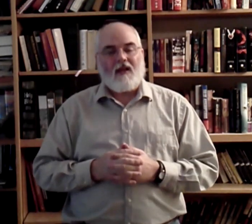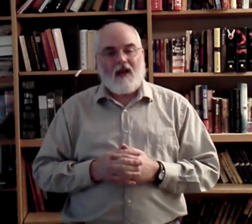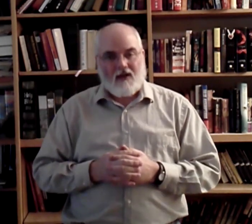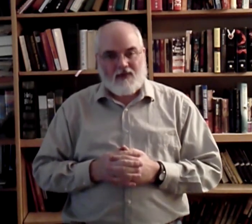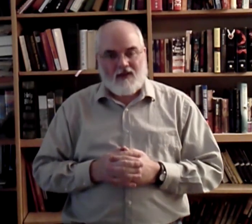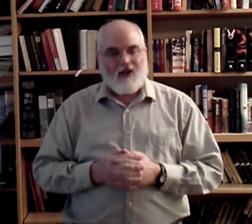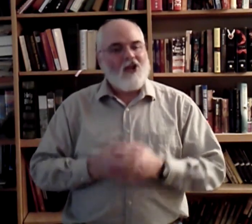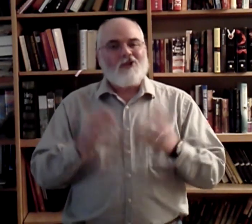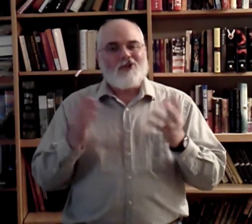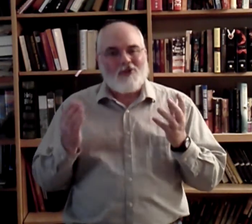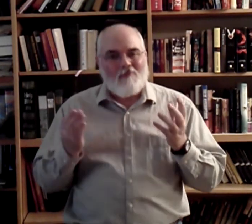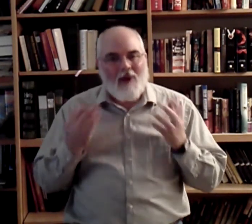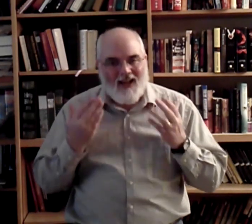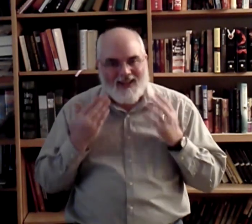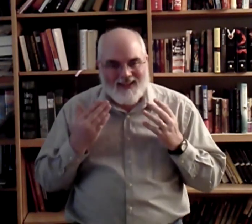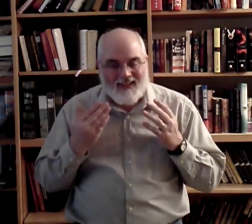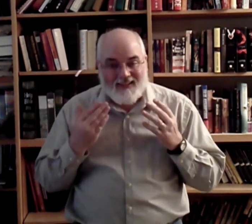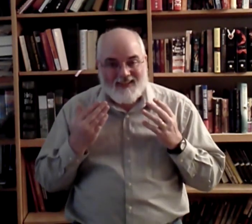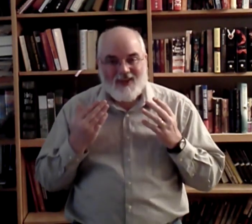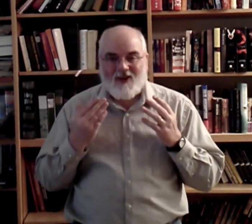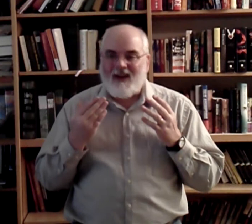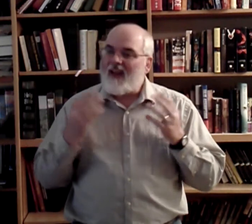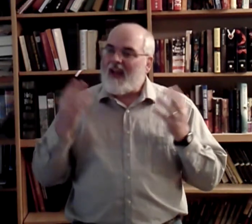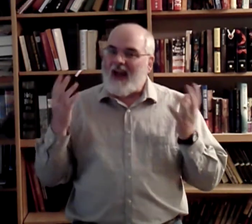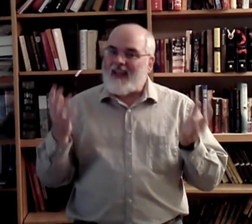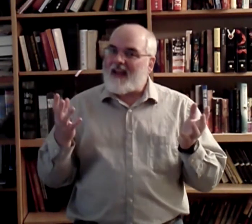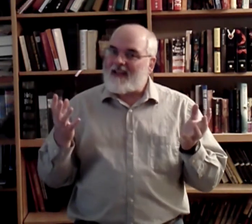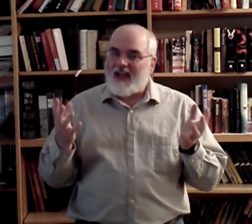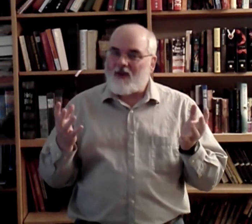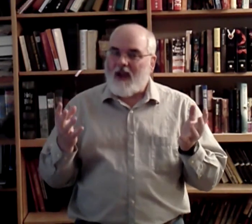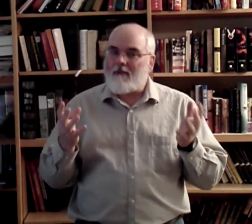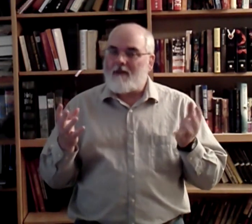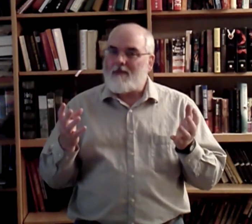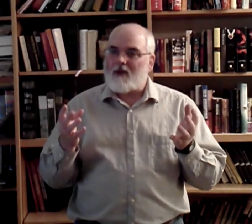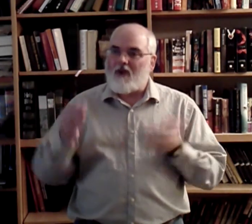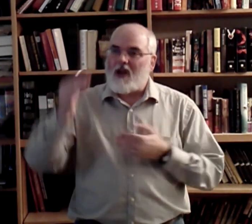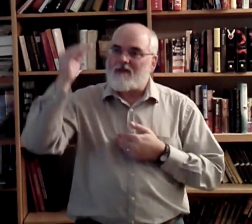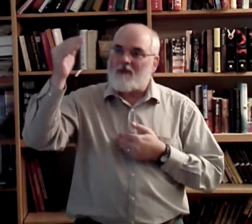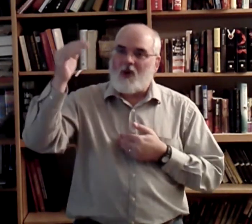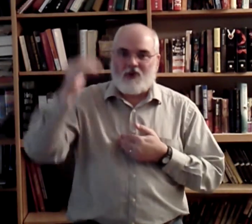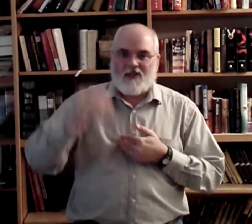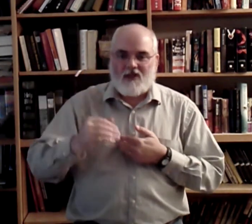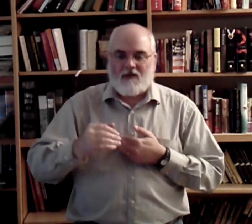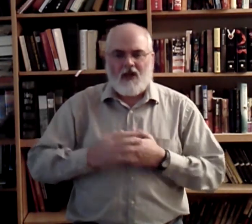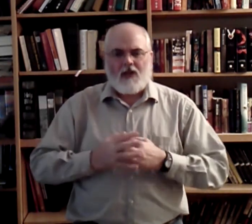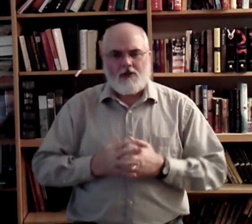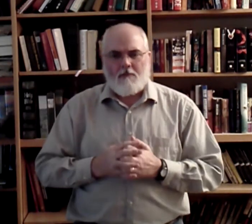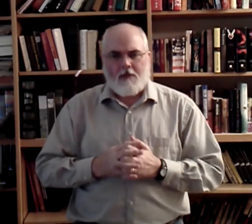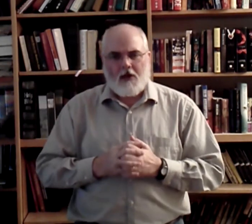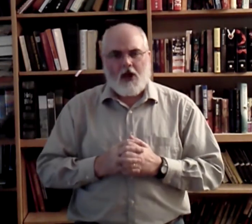confident. Smiling. Alright? I can't tell you how many people have lost from gold to silver simply because